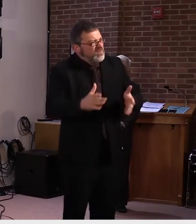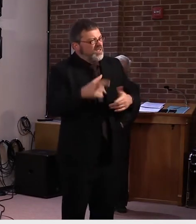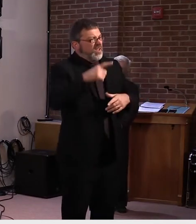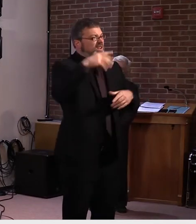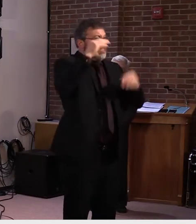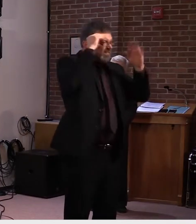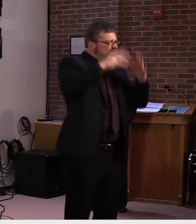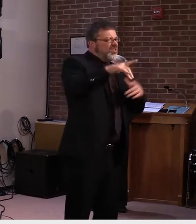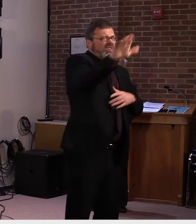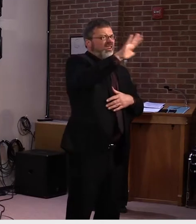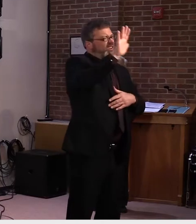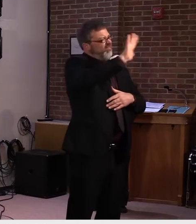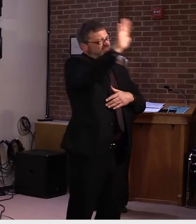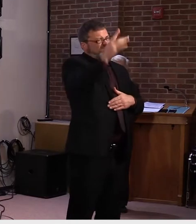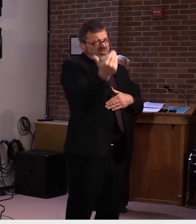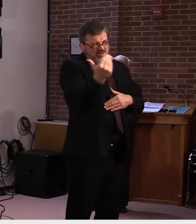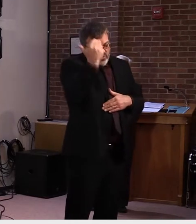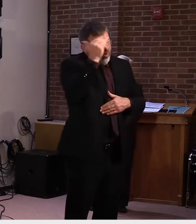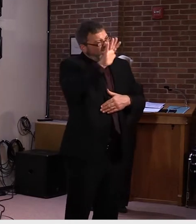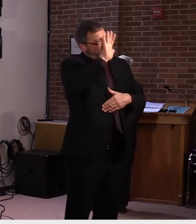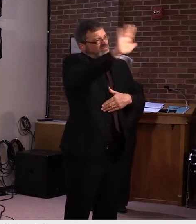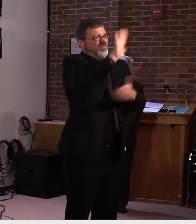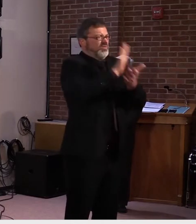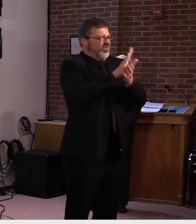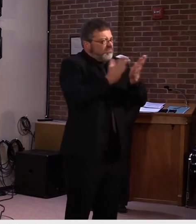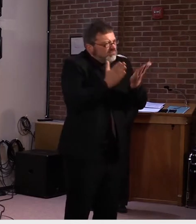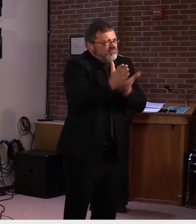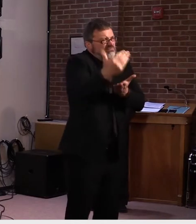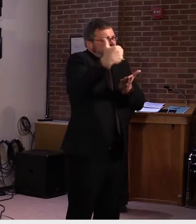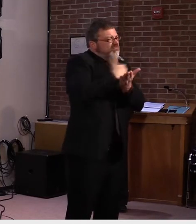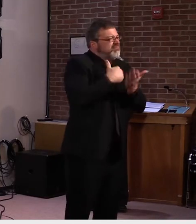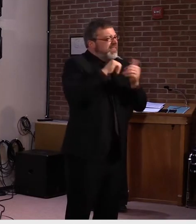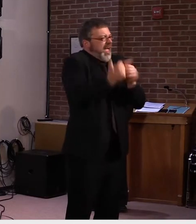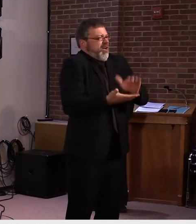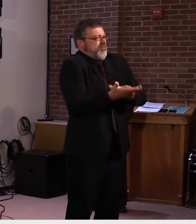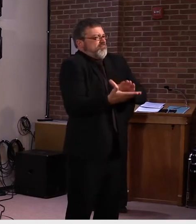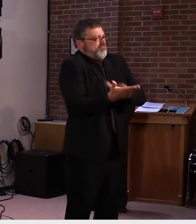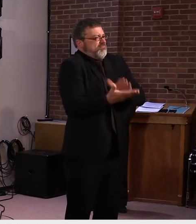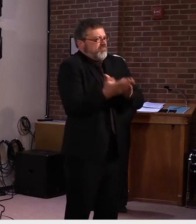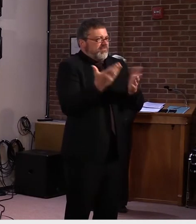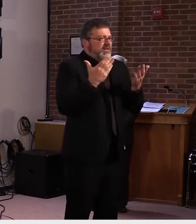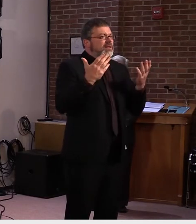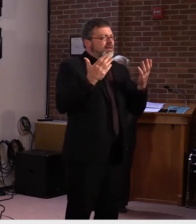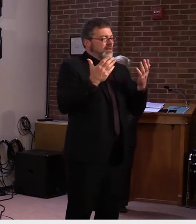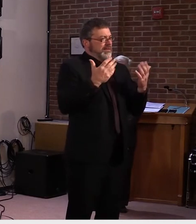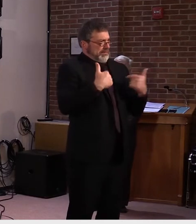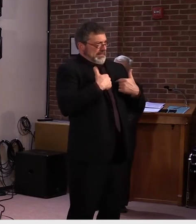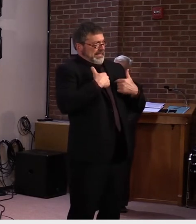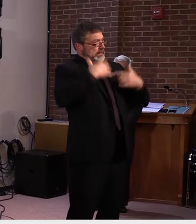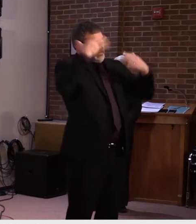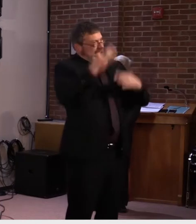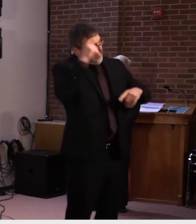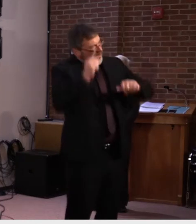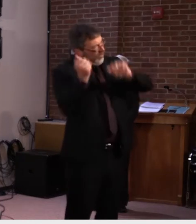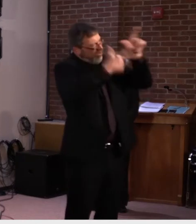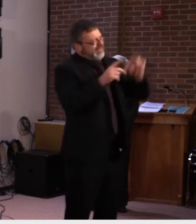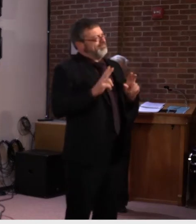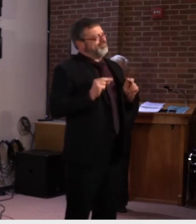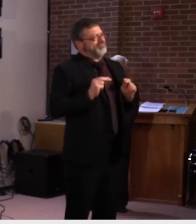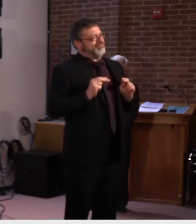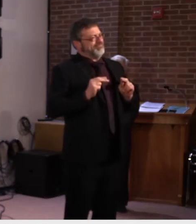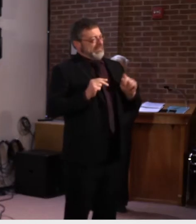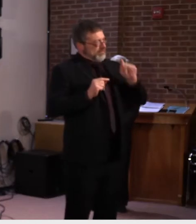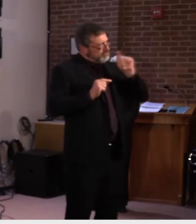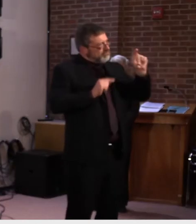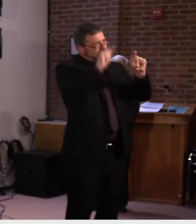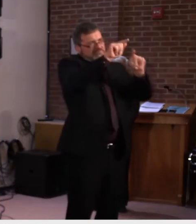and the needs of the children in their communities than folks do in Montpelier. We need to lean on their expertise